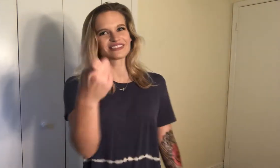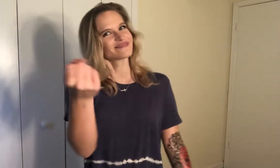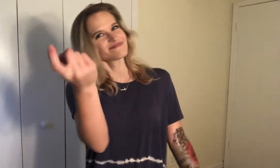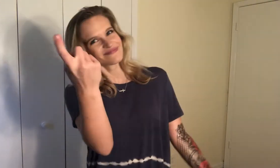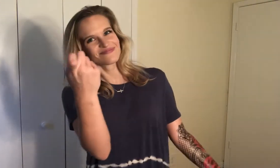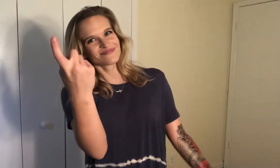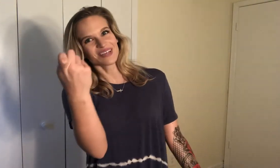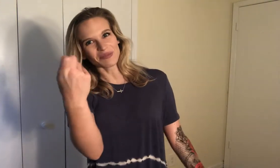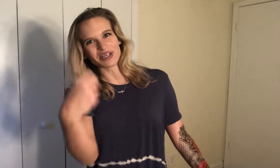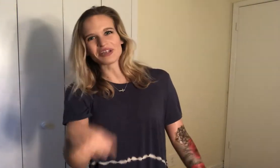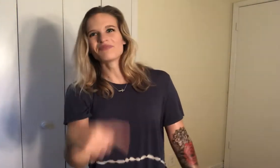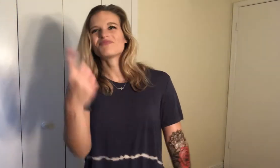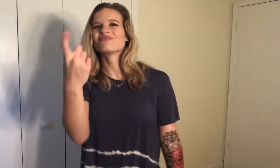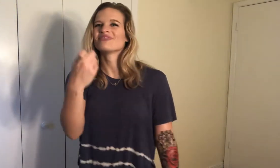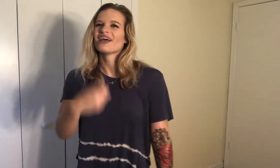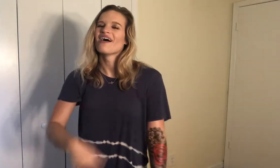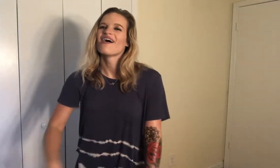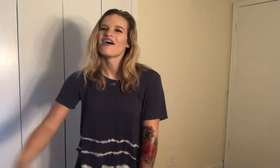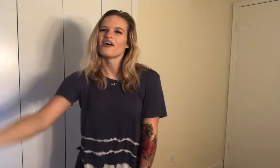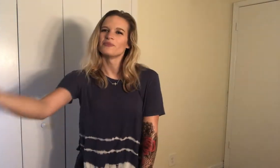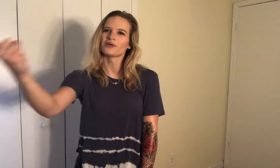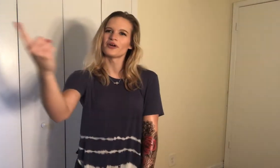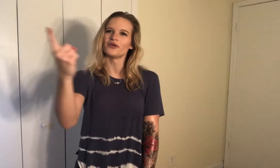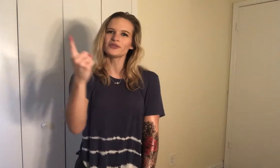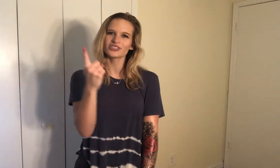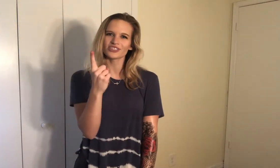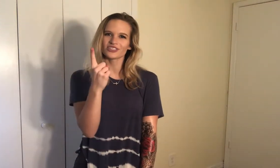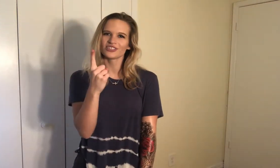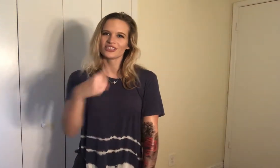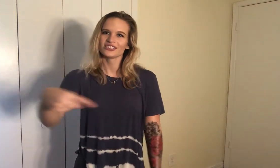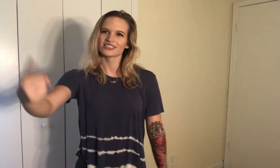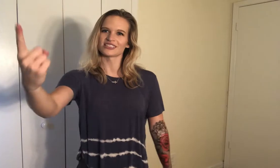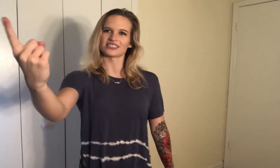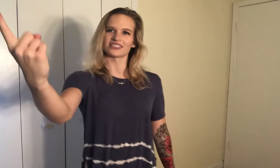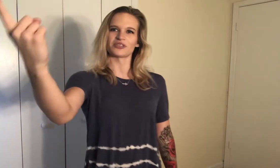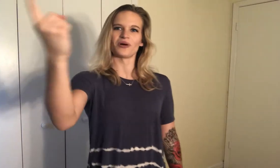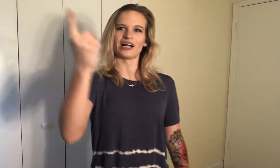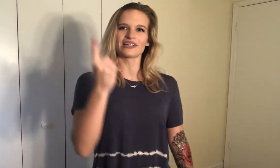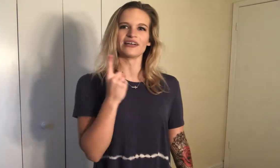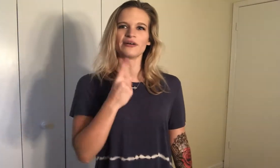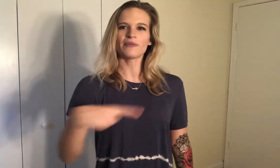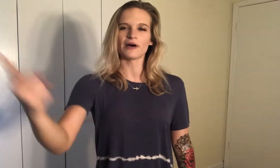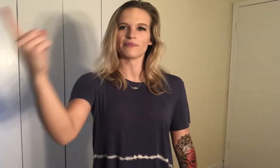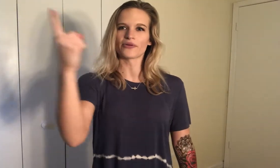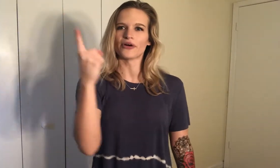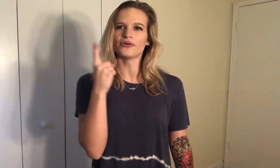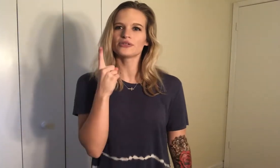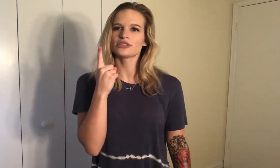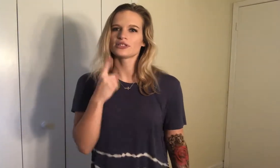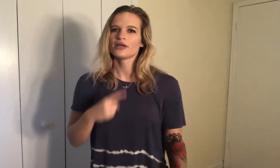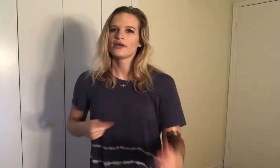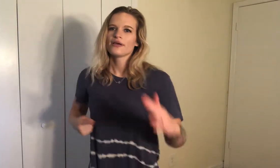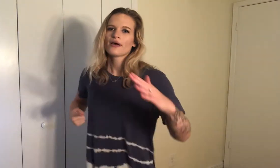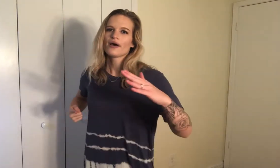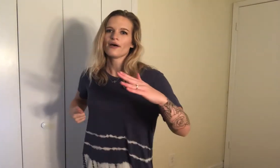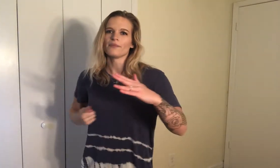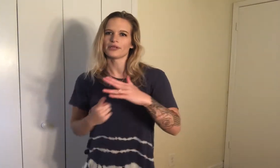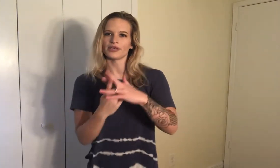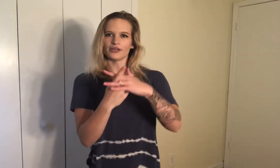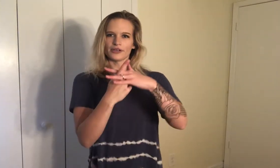come here approach so this is her walking up approach up here